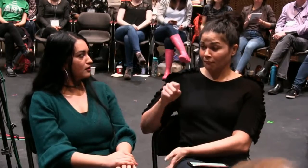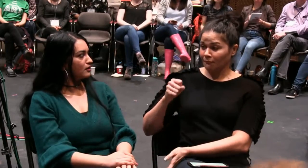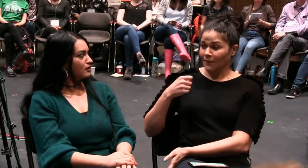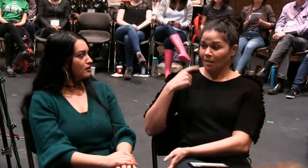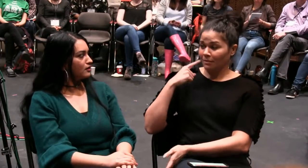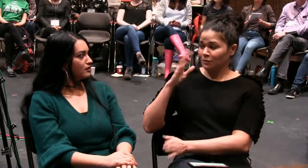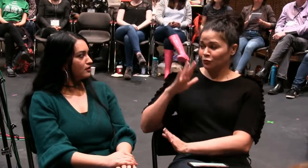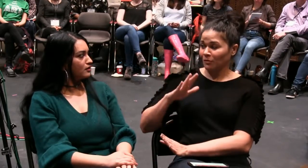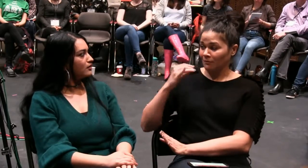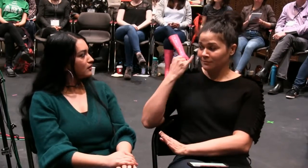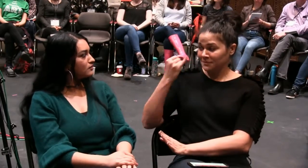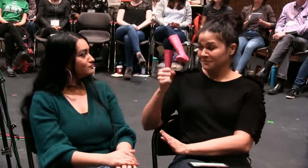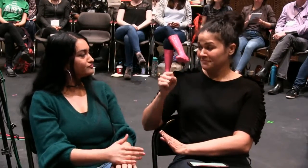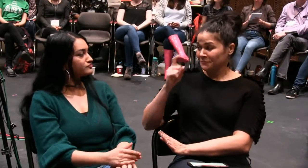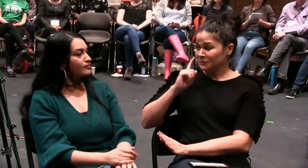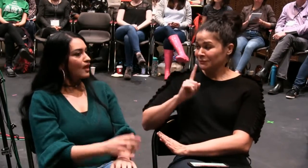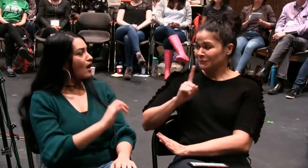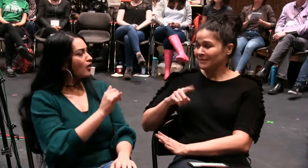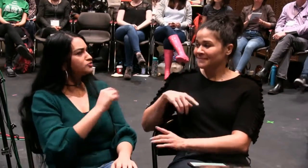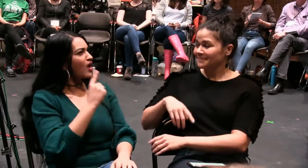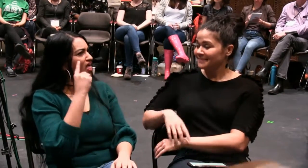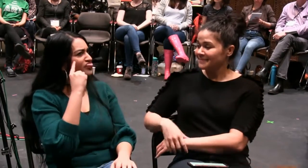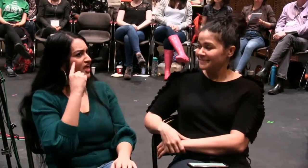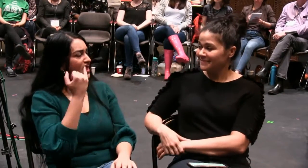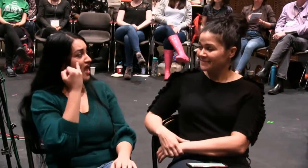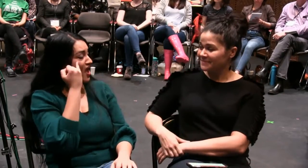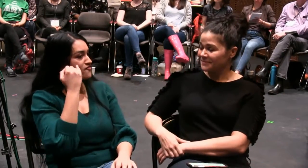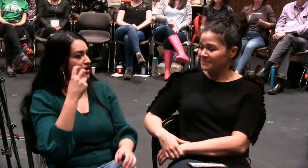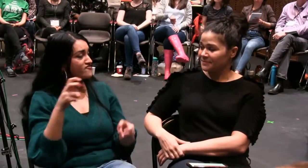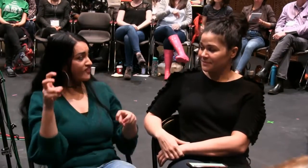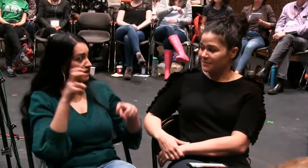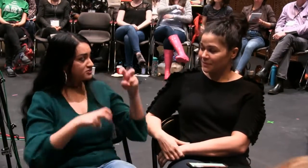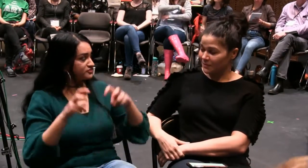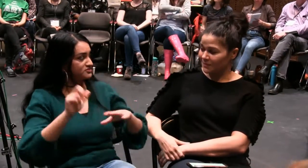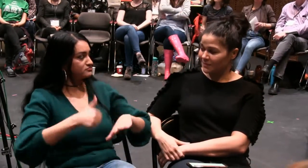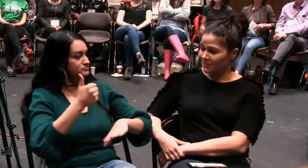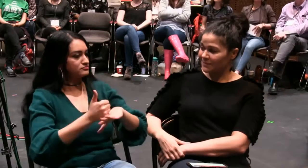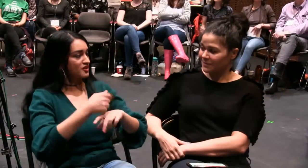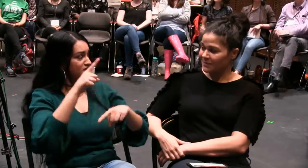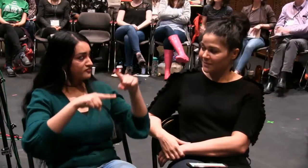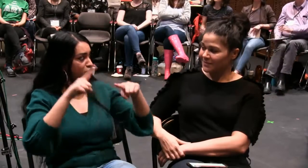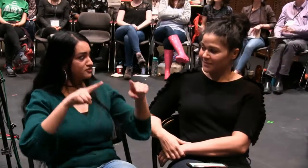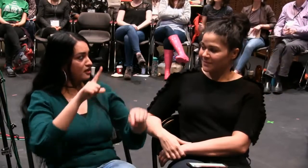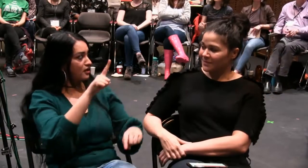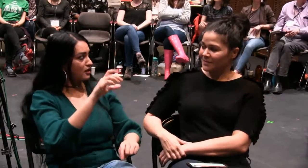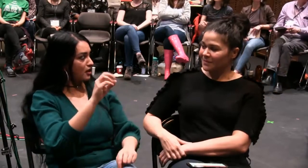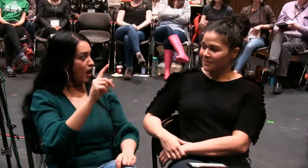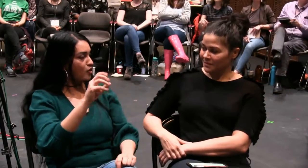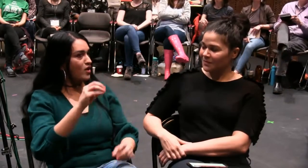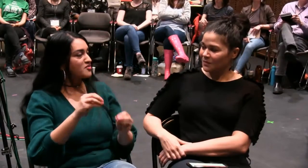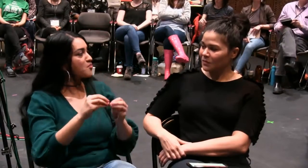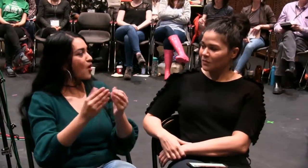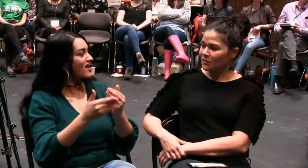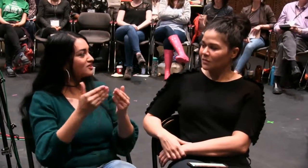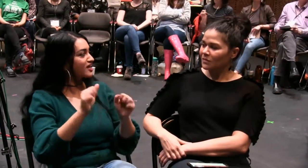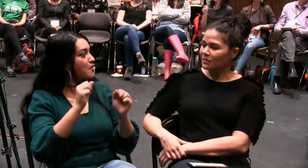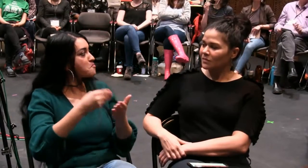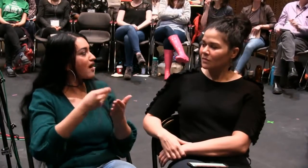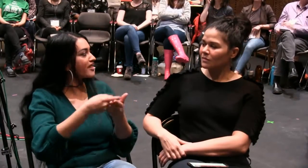look into and do together. I certainly think it's a great idea. So these, this